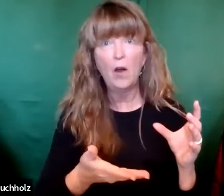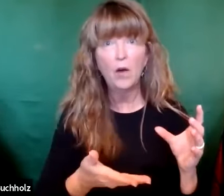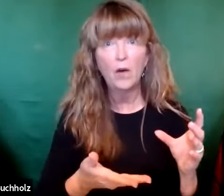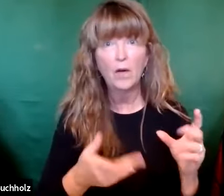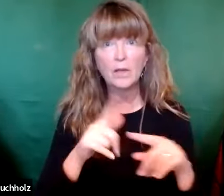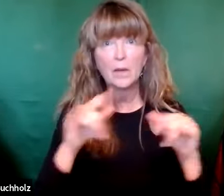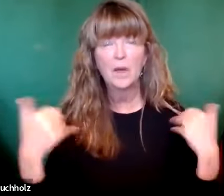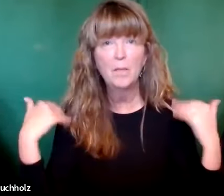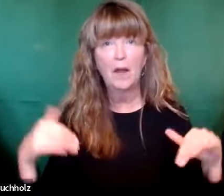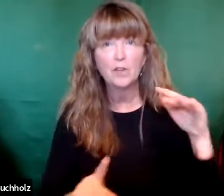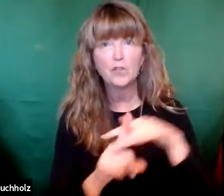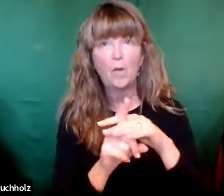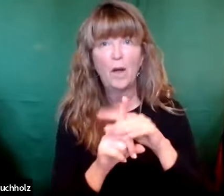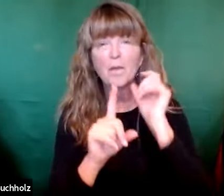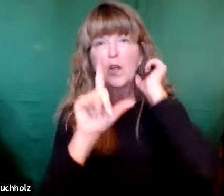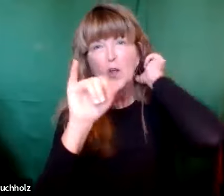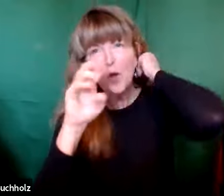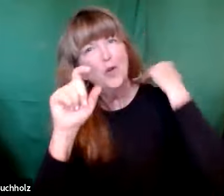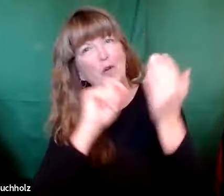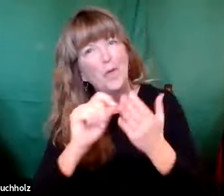Joseph wasn't even there in Luke's rendition.